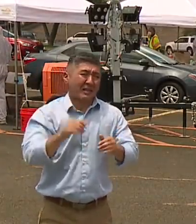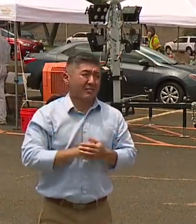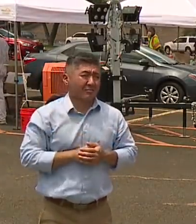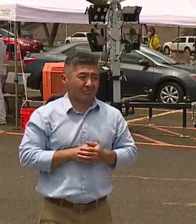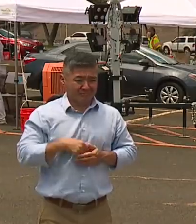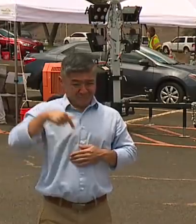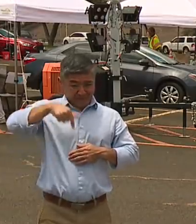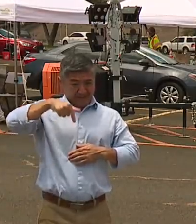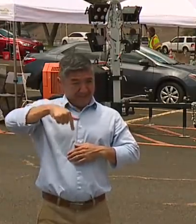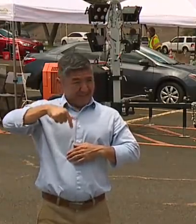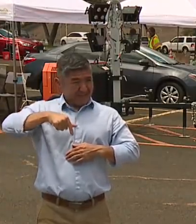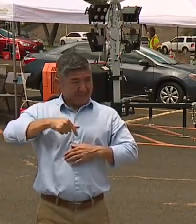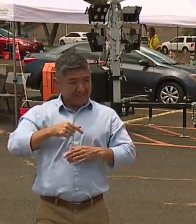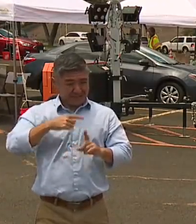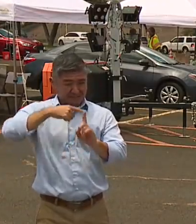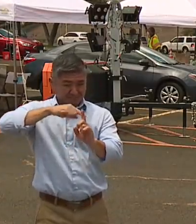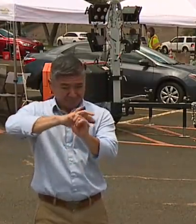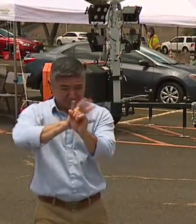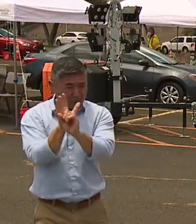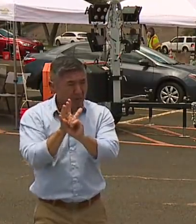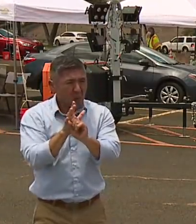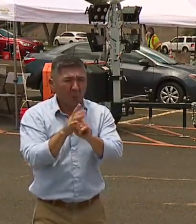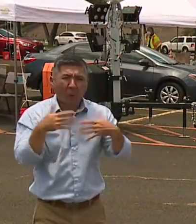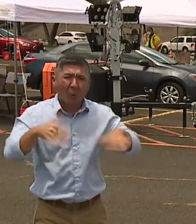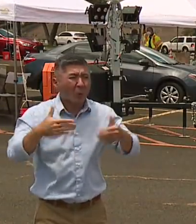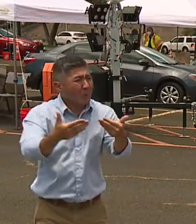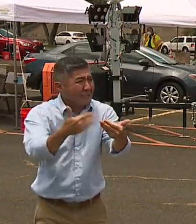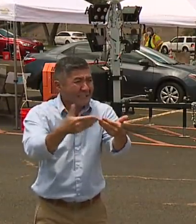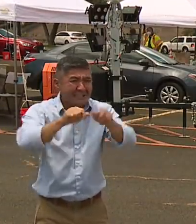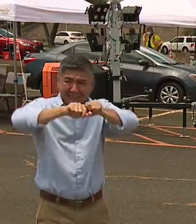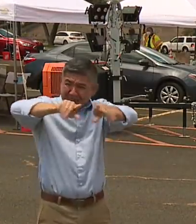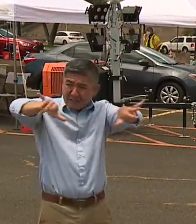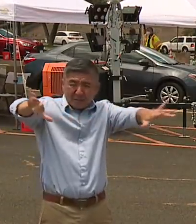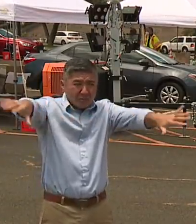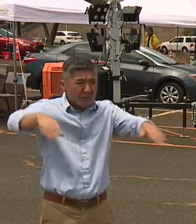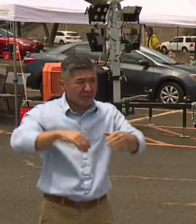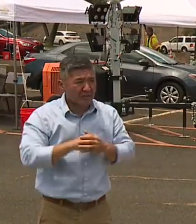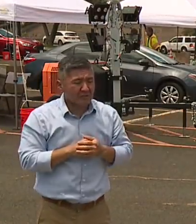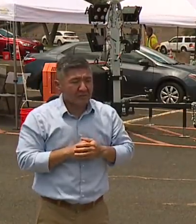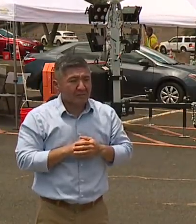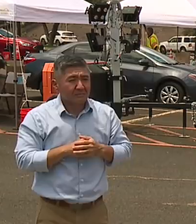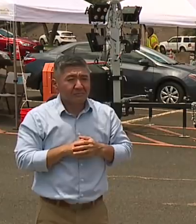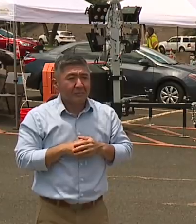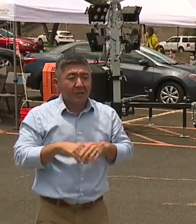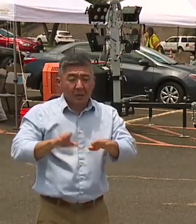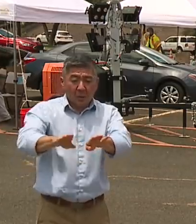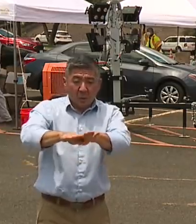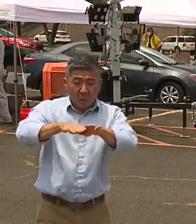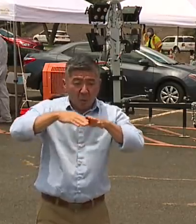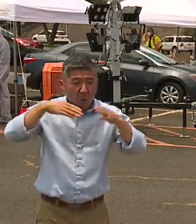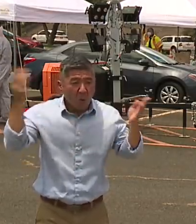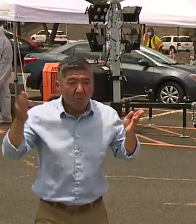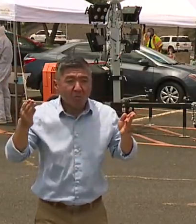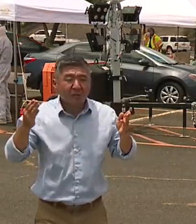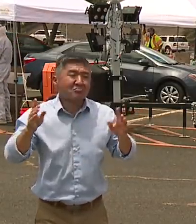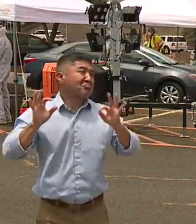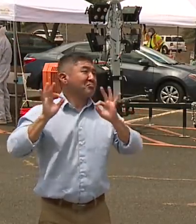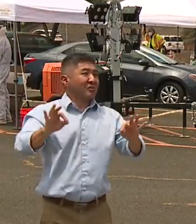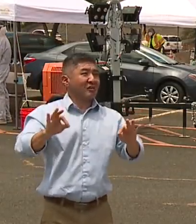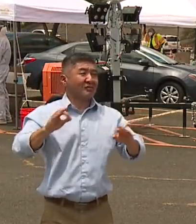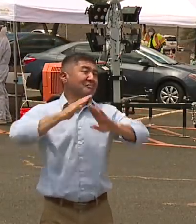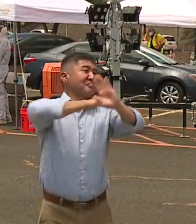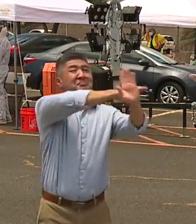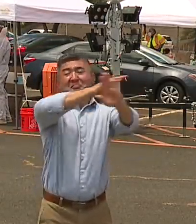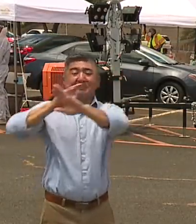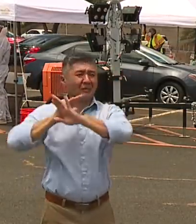is highly contagious, and we can't treat it like a light switch when we reopen. We need to understand that when we